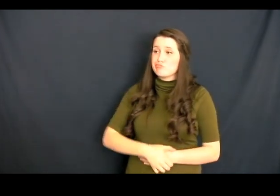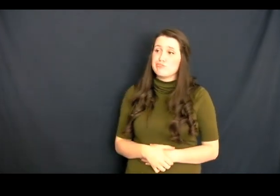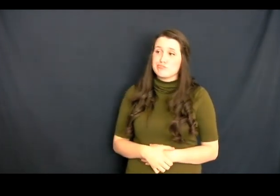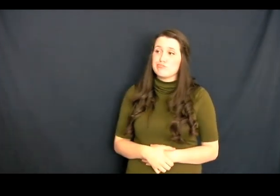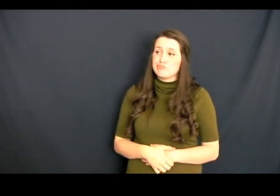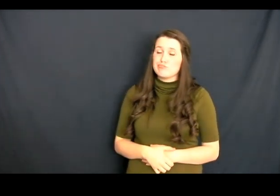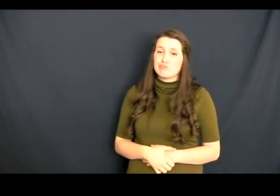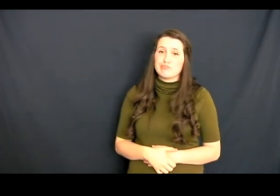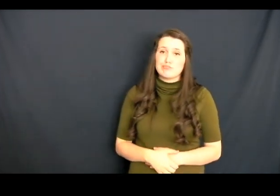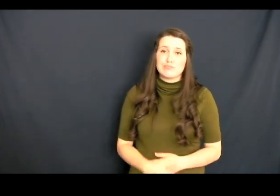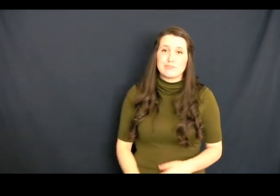There's Don't